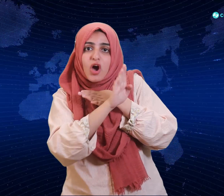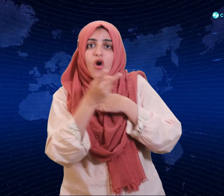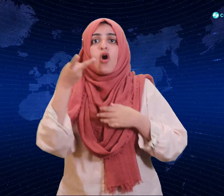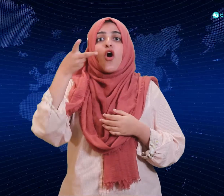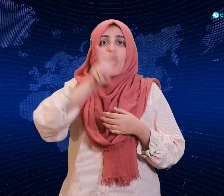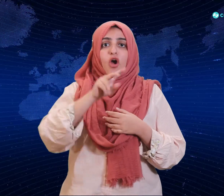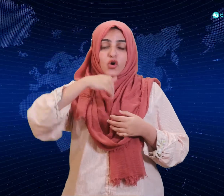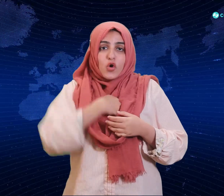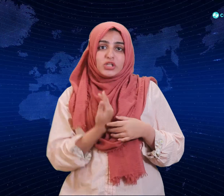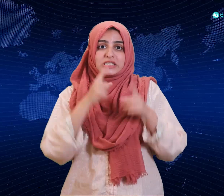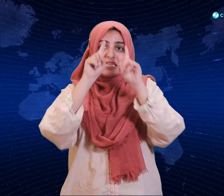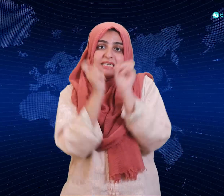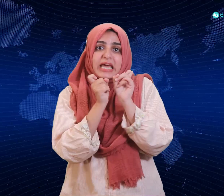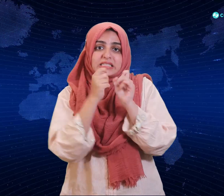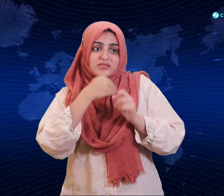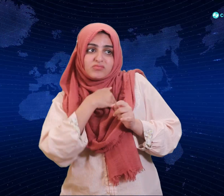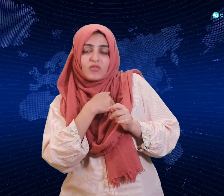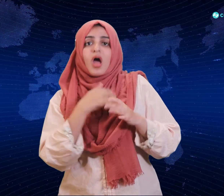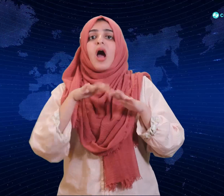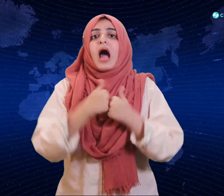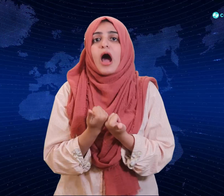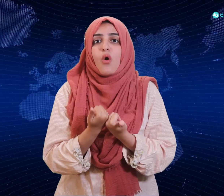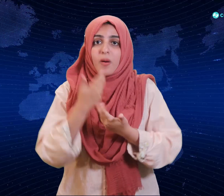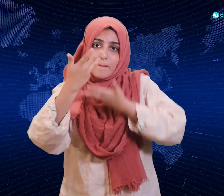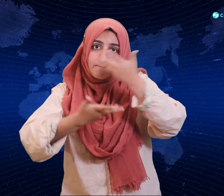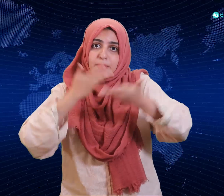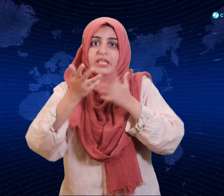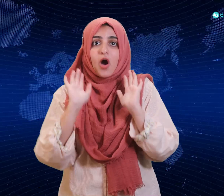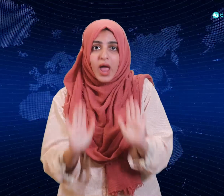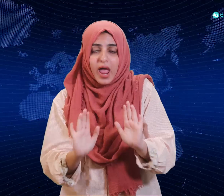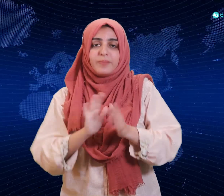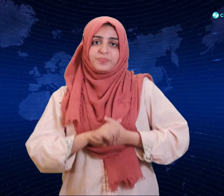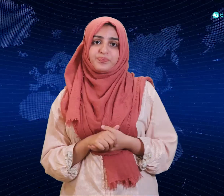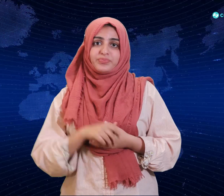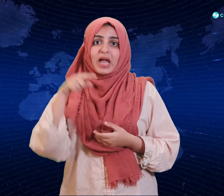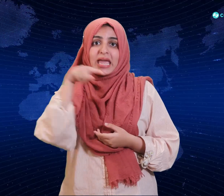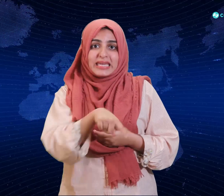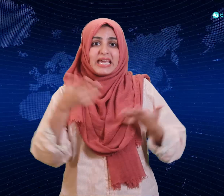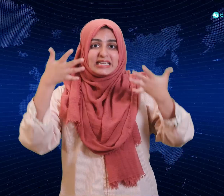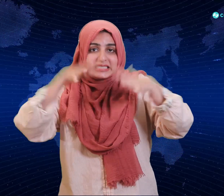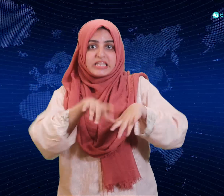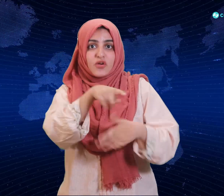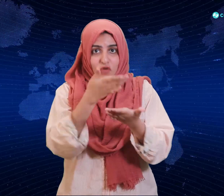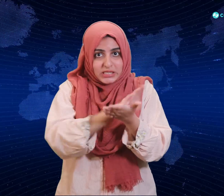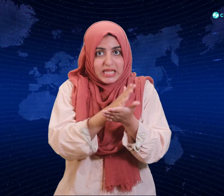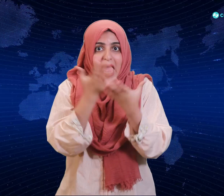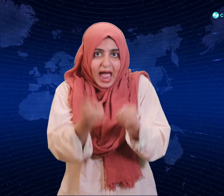-examine the session will be interpreted in sign language